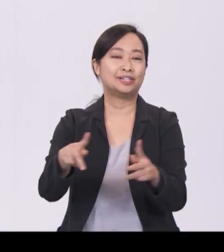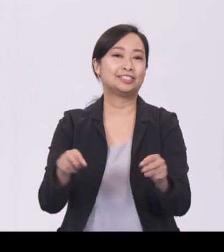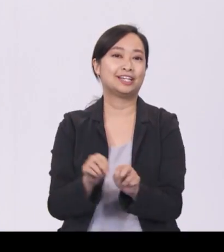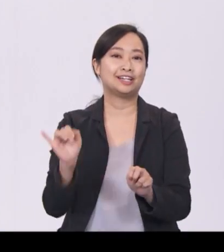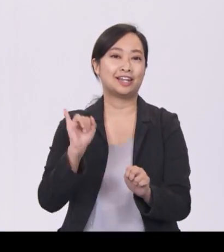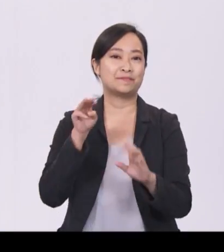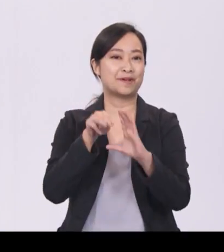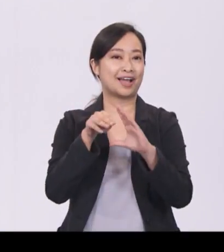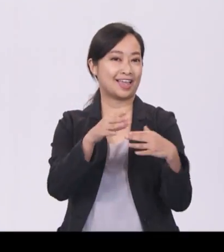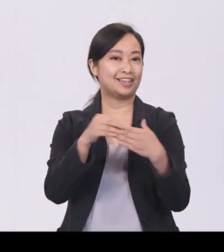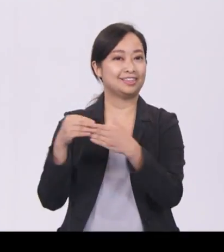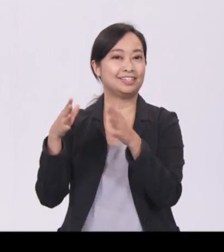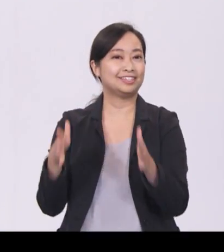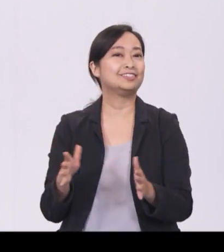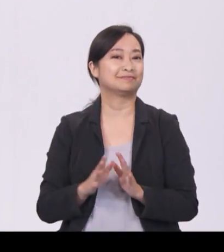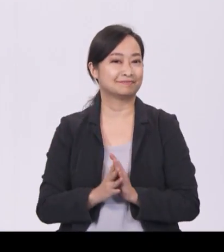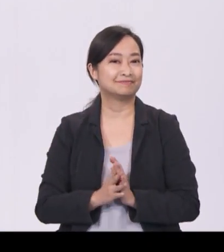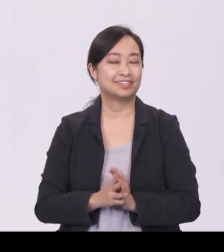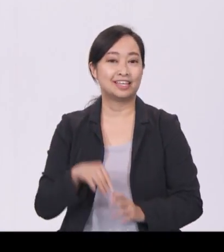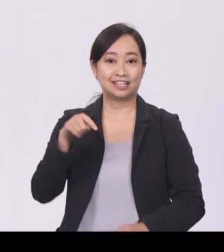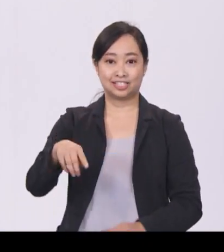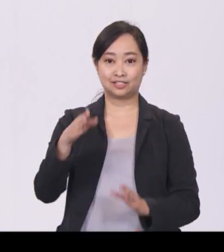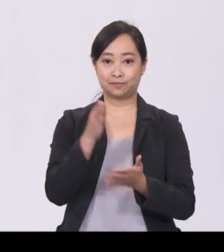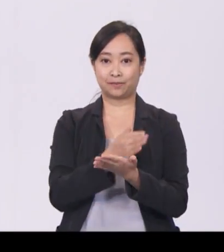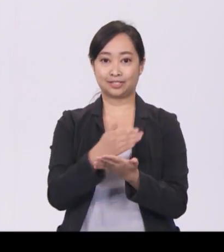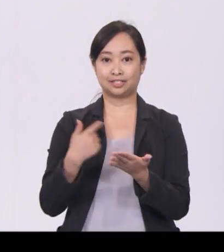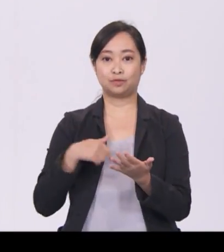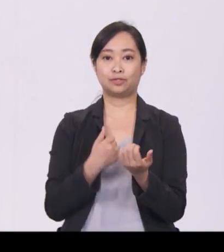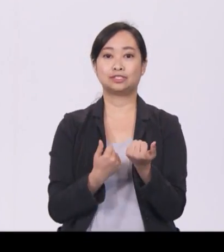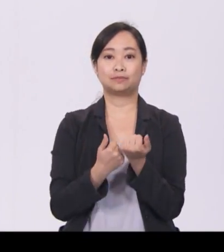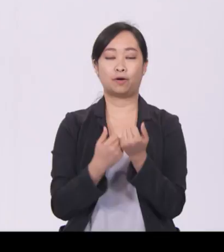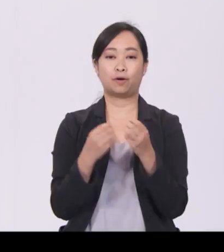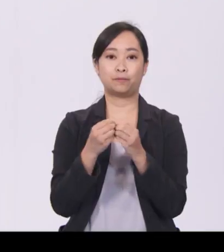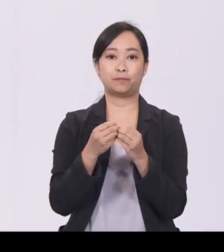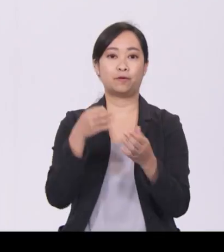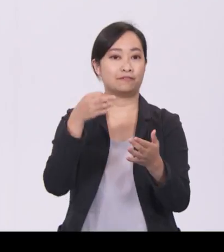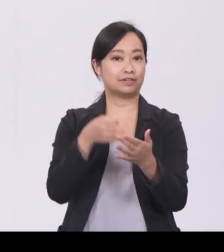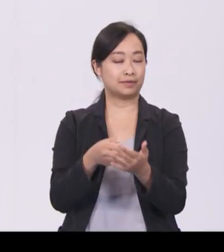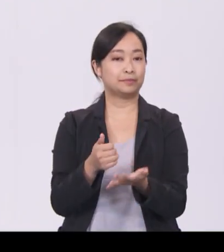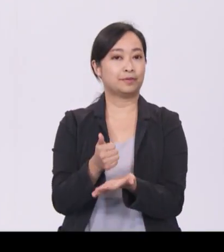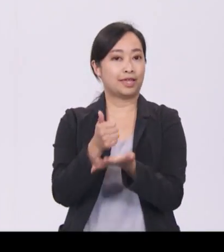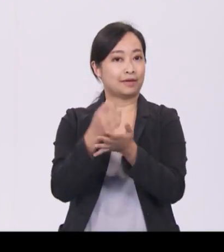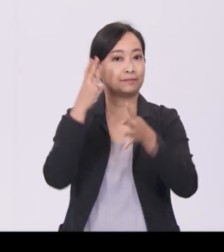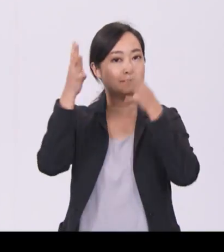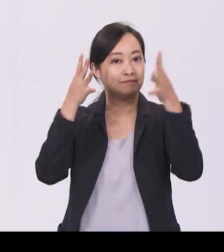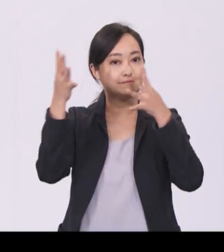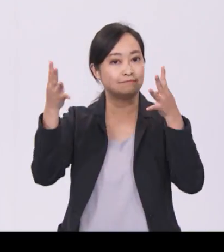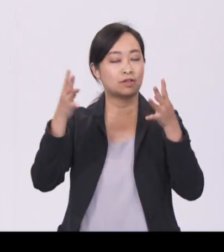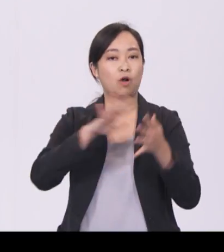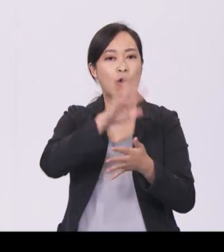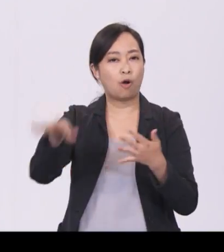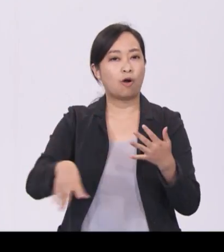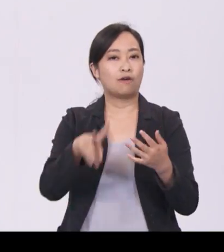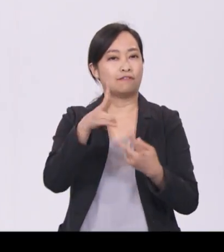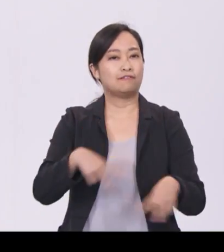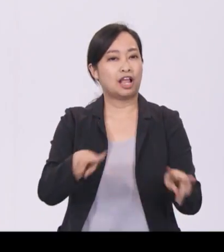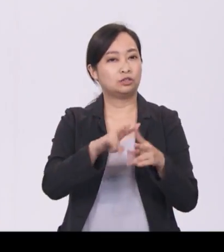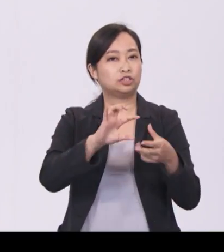This budget will support more firms to innovate across the entire value chain, whether they buy new solutions,